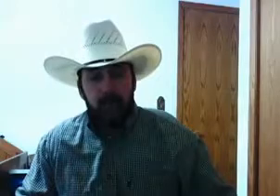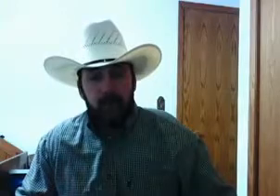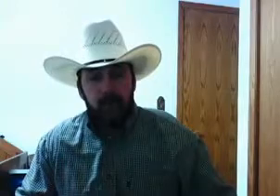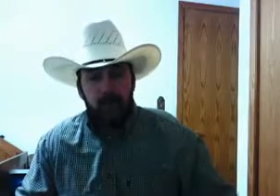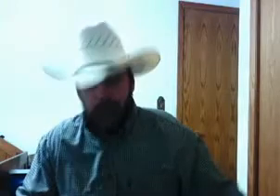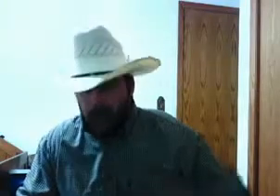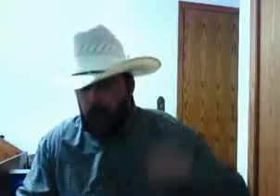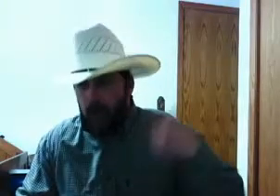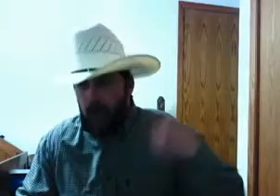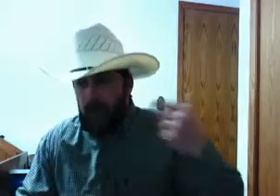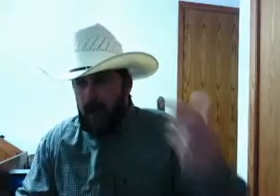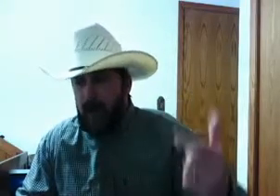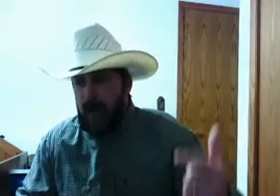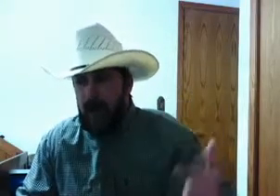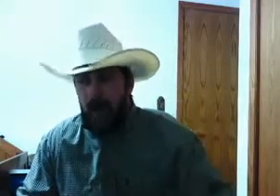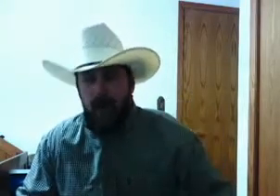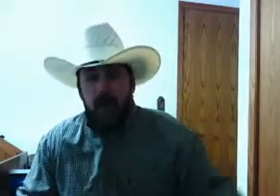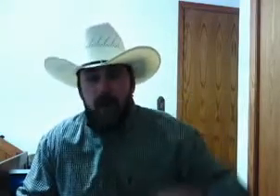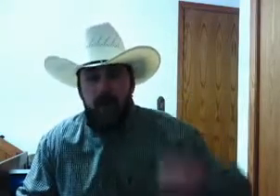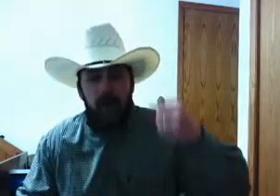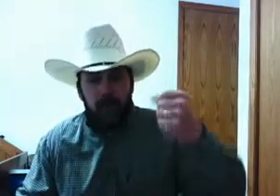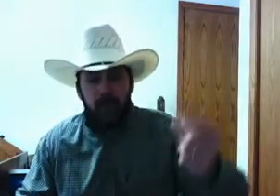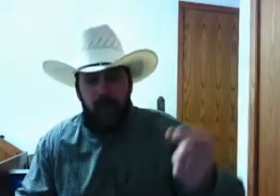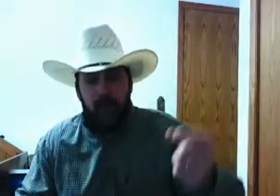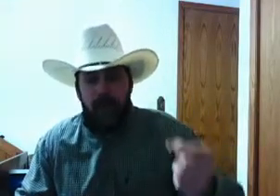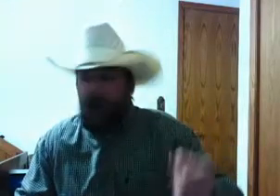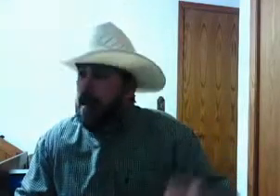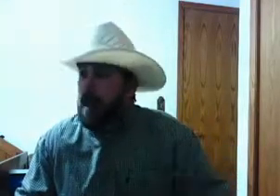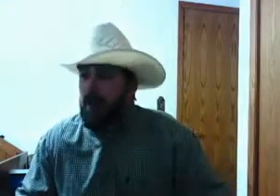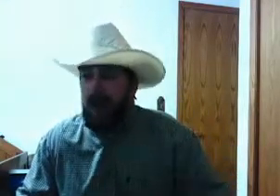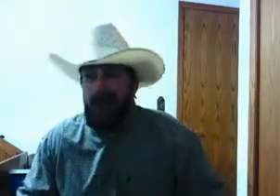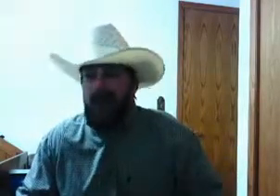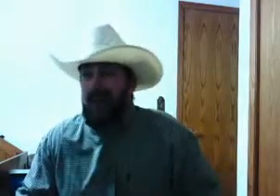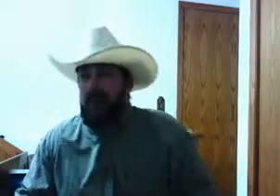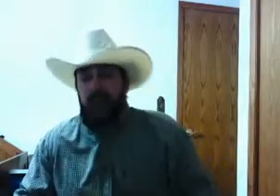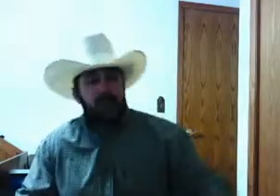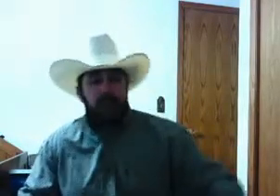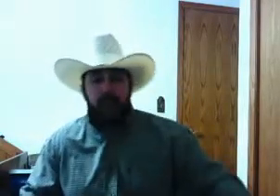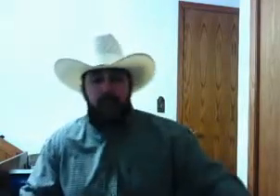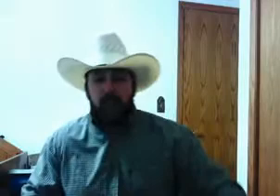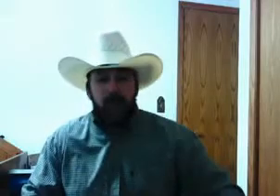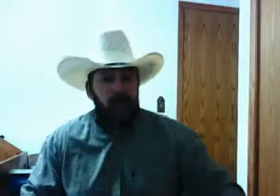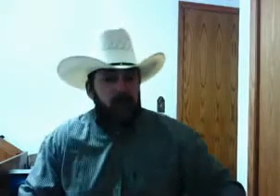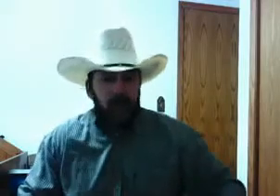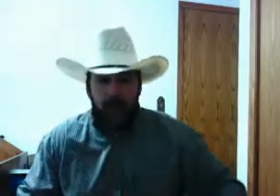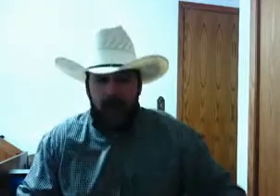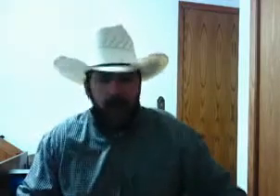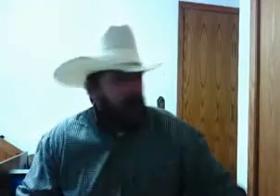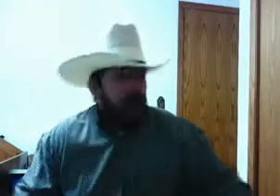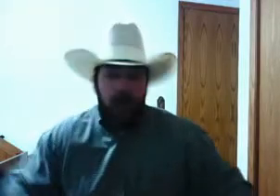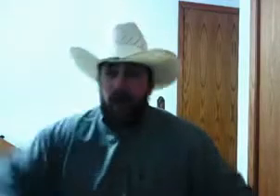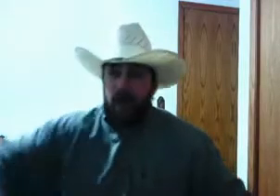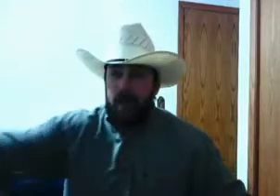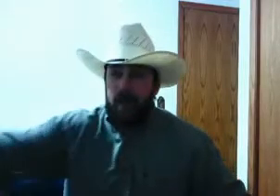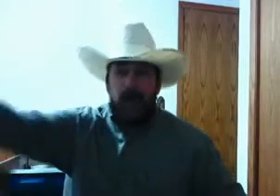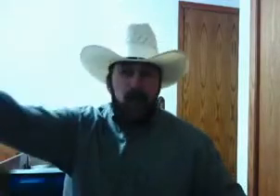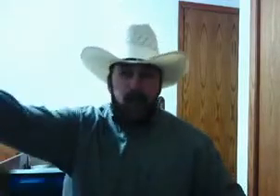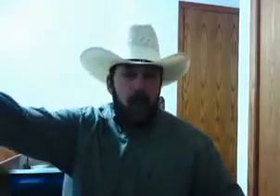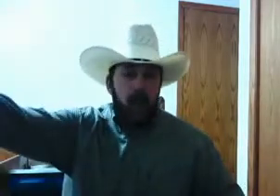You put the word of God out, you put the truth out, and by gosh, if it takes them too much to look at it while they look in that other garbage,